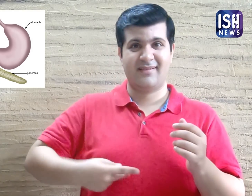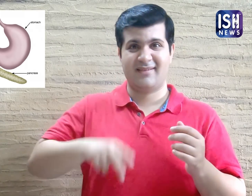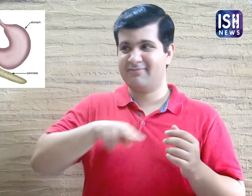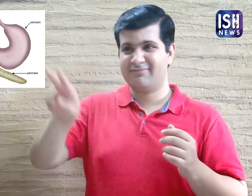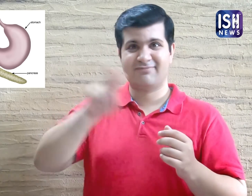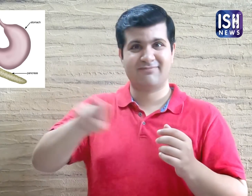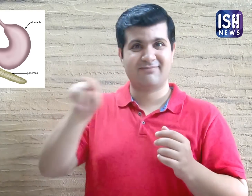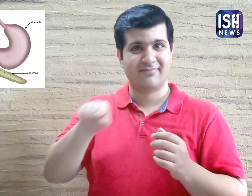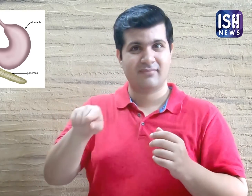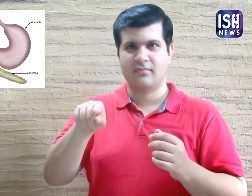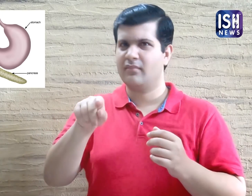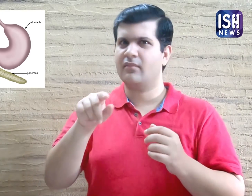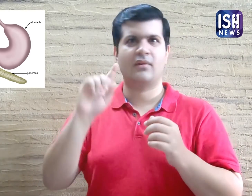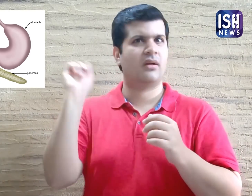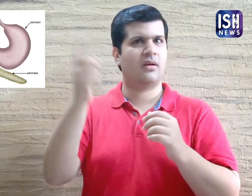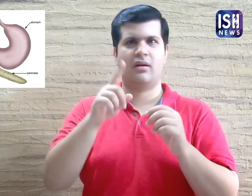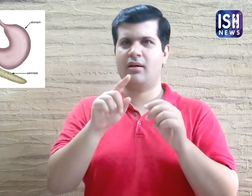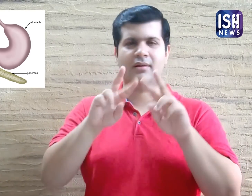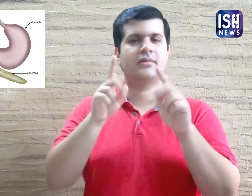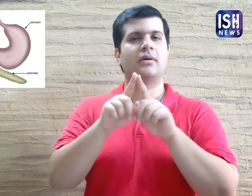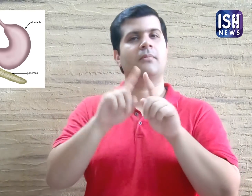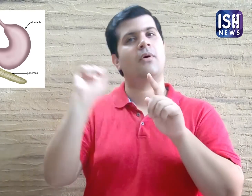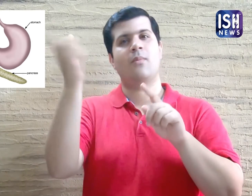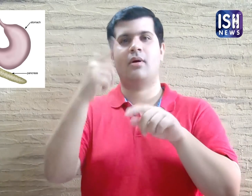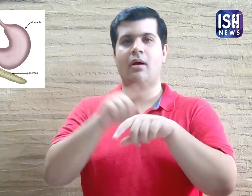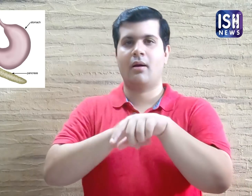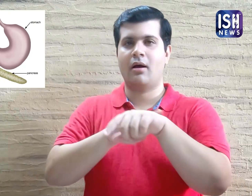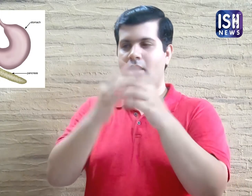15. An increase in the bile can cause the stool to be a lighter colour.